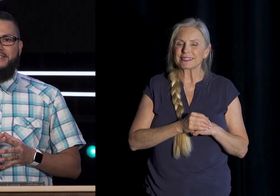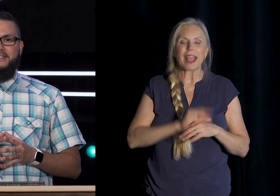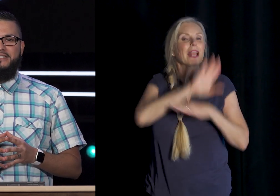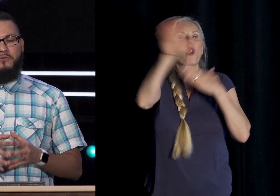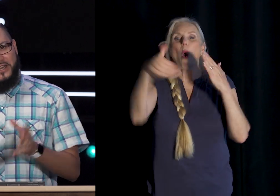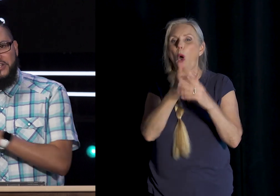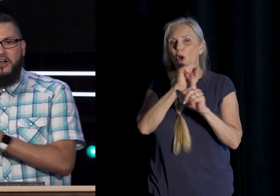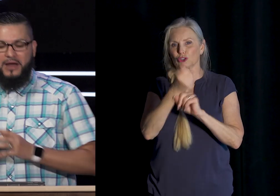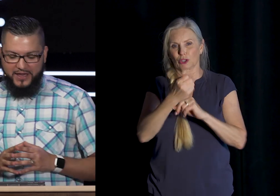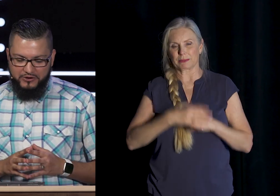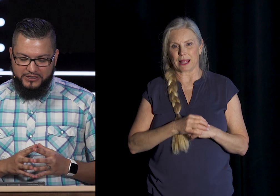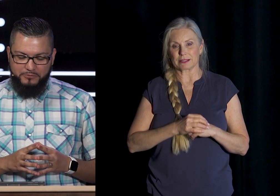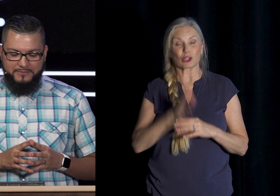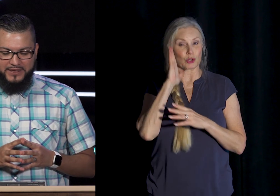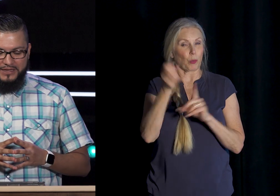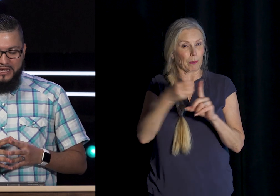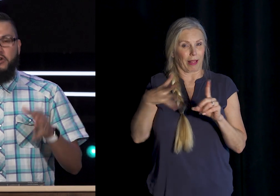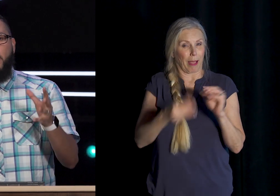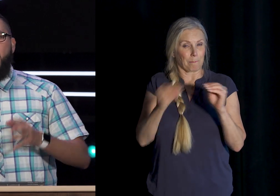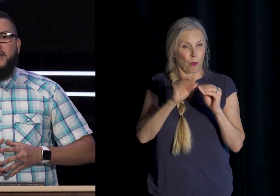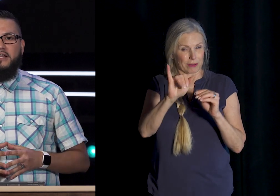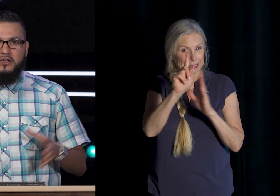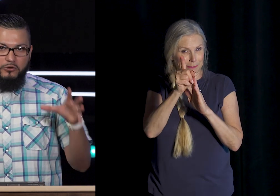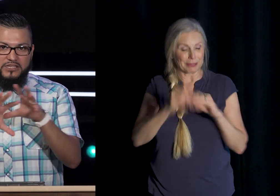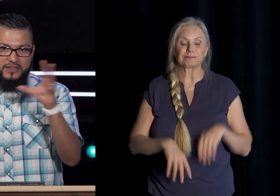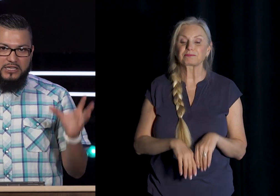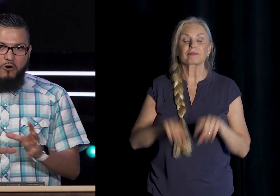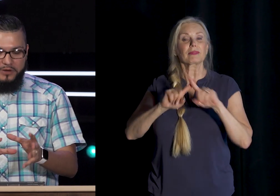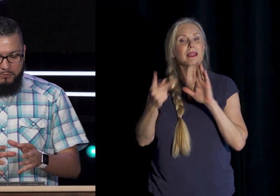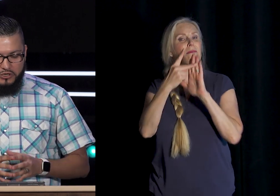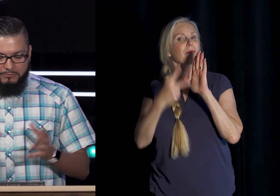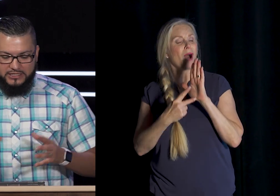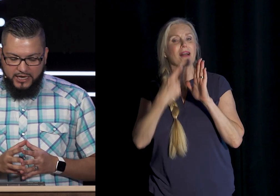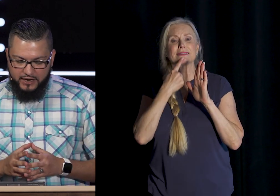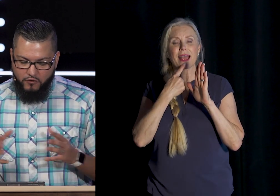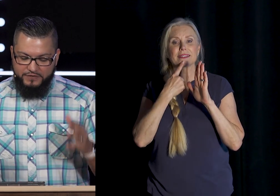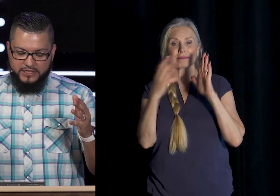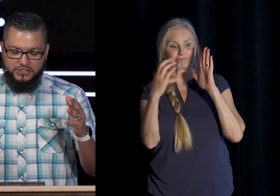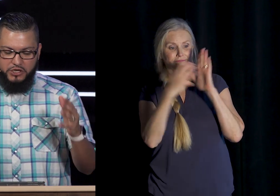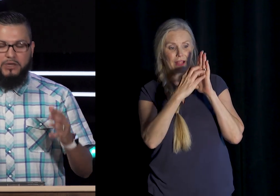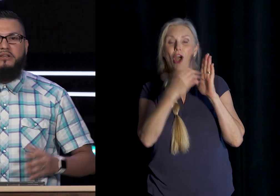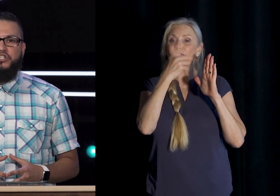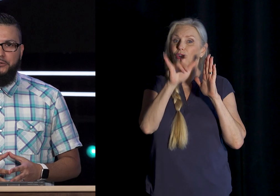And we're going to talk About that here In a little bit So Paul then concludes This opening portion By saying For this you can be sure